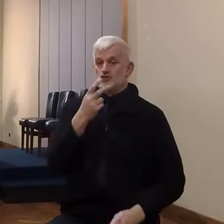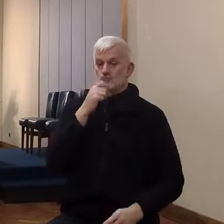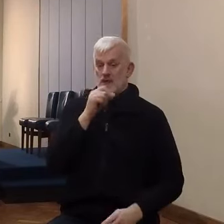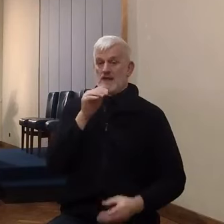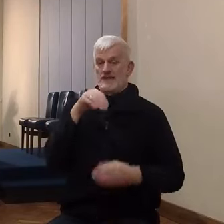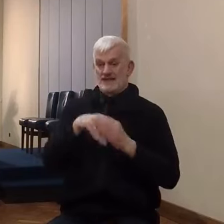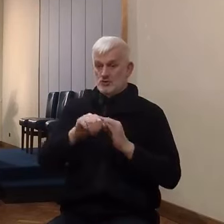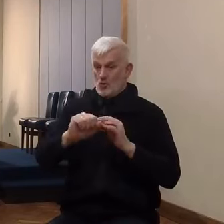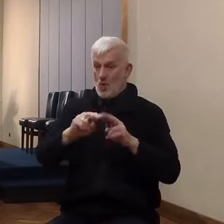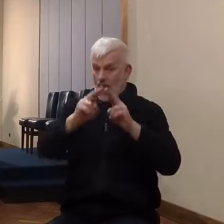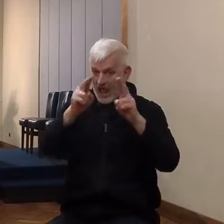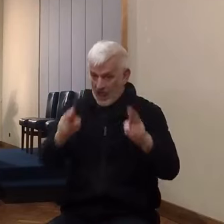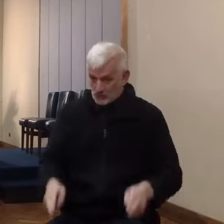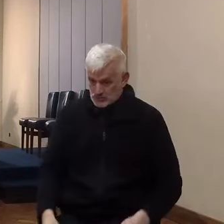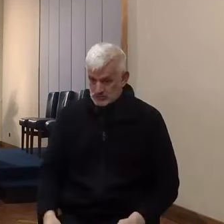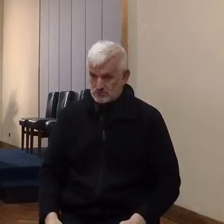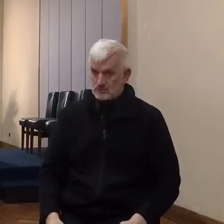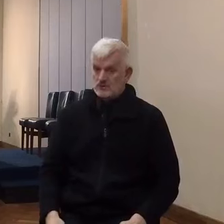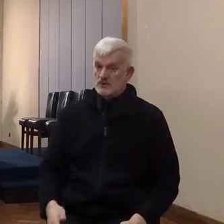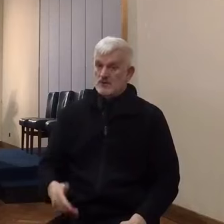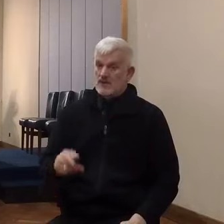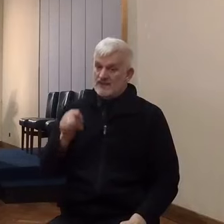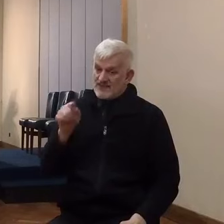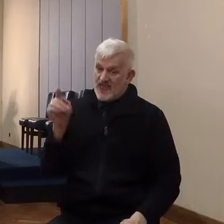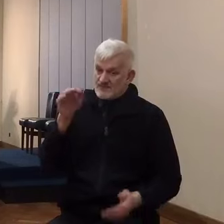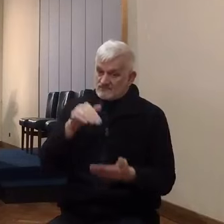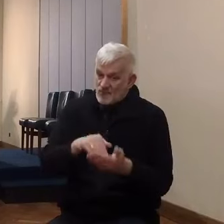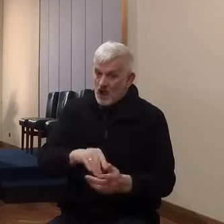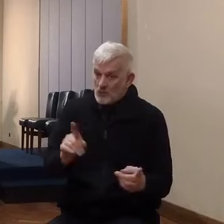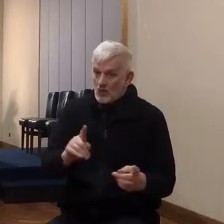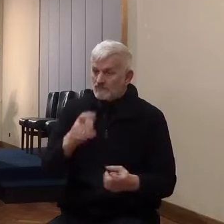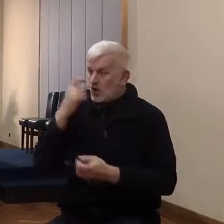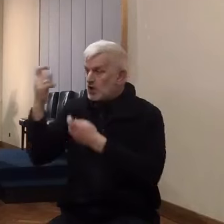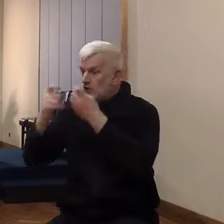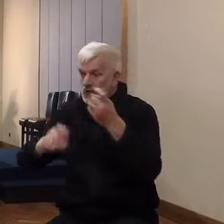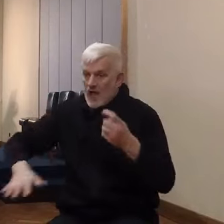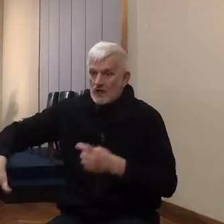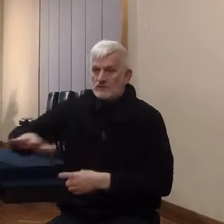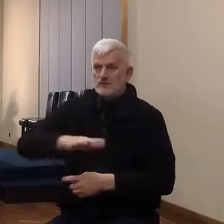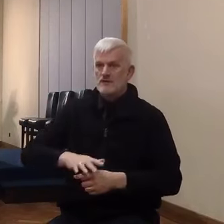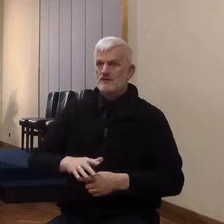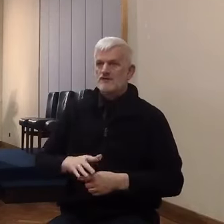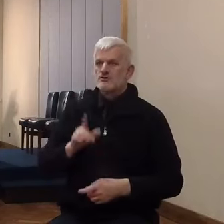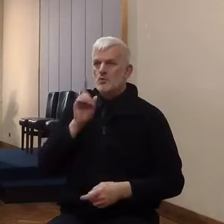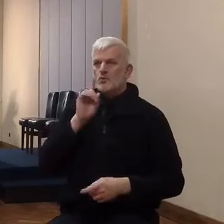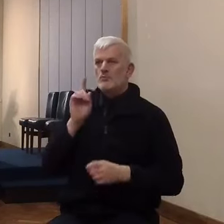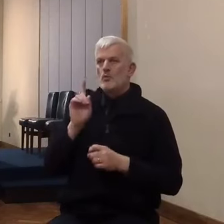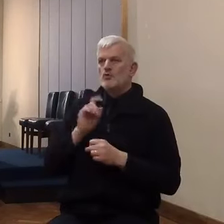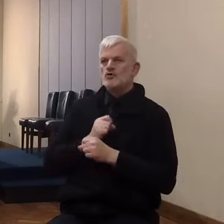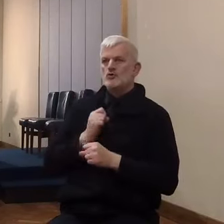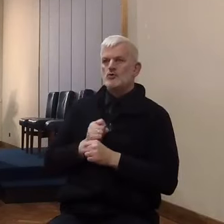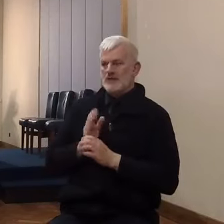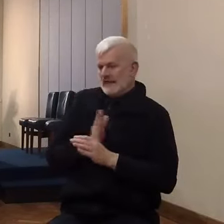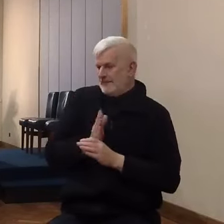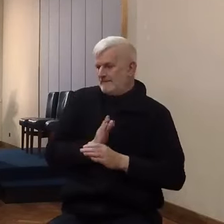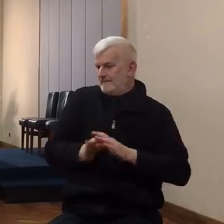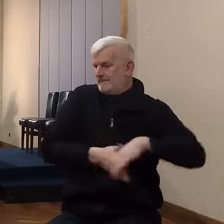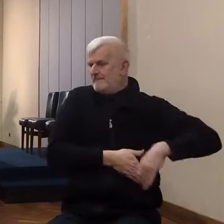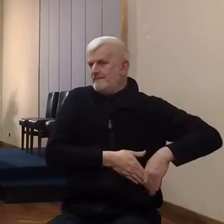took the two men and hit them and said thus. The verses seem to be the wrong way round. I imagine what